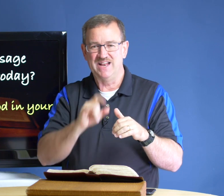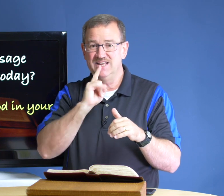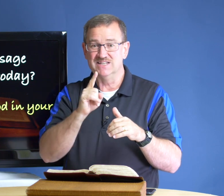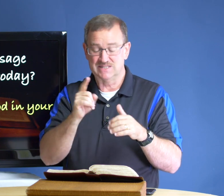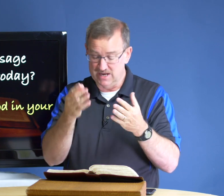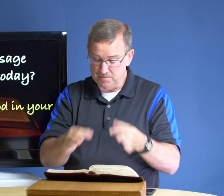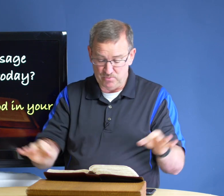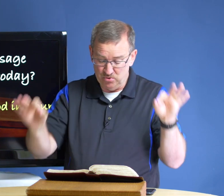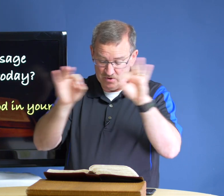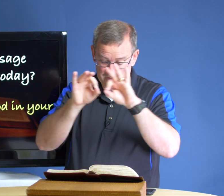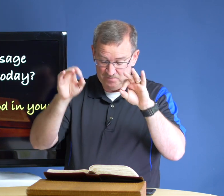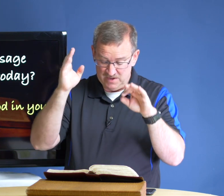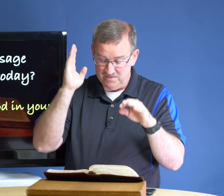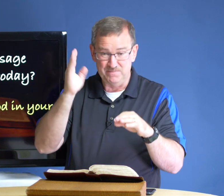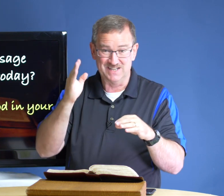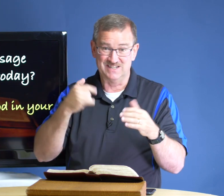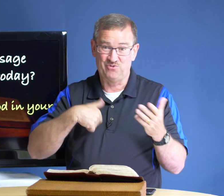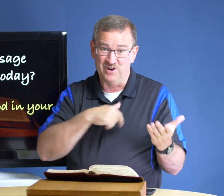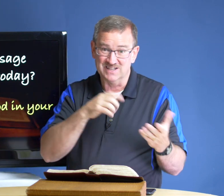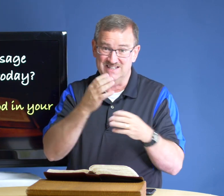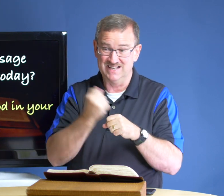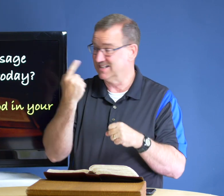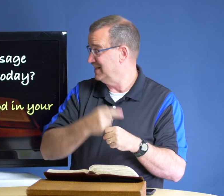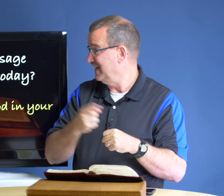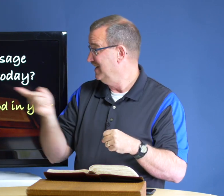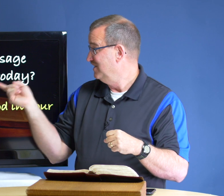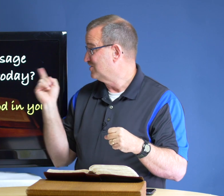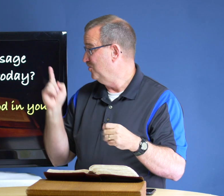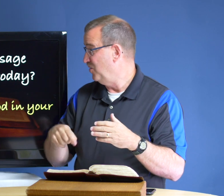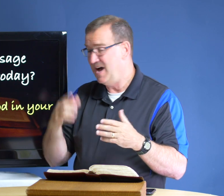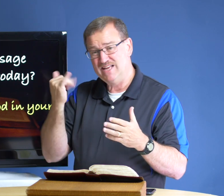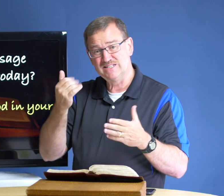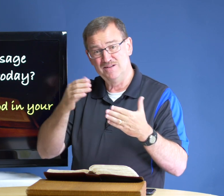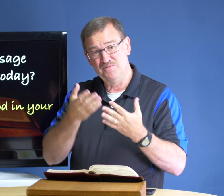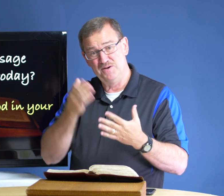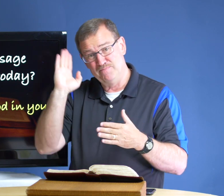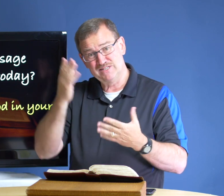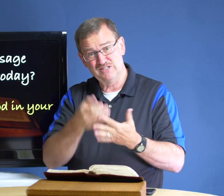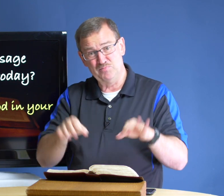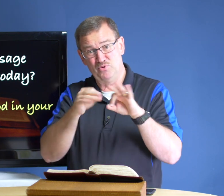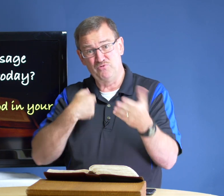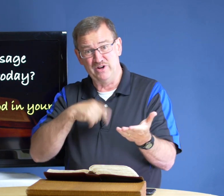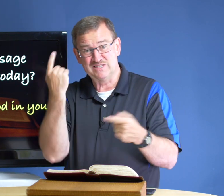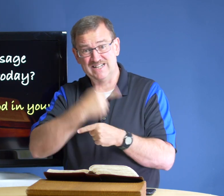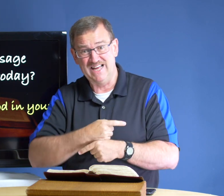is an important message for us to get today so why is the the message important for us today